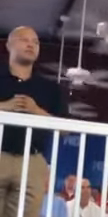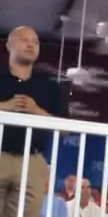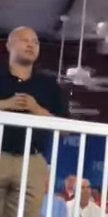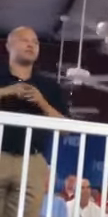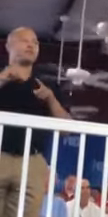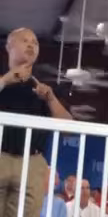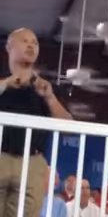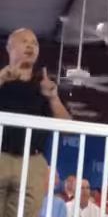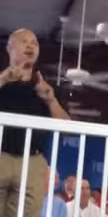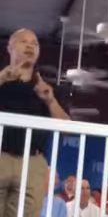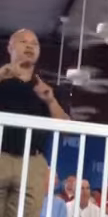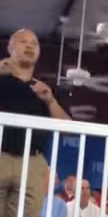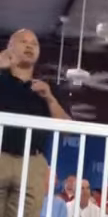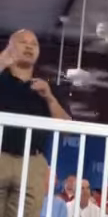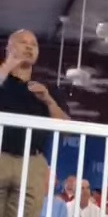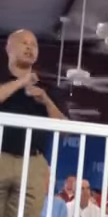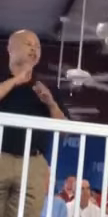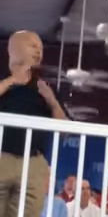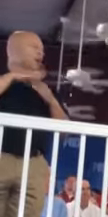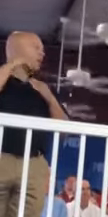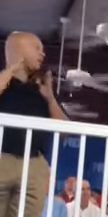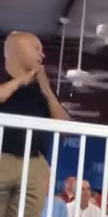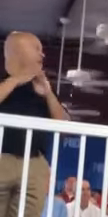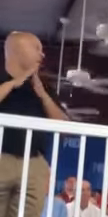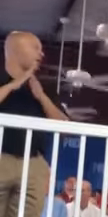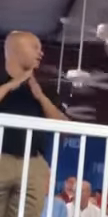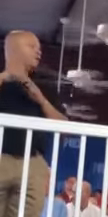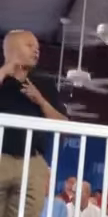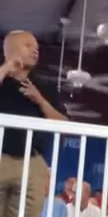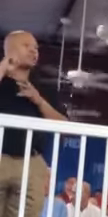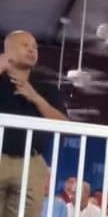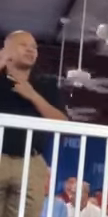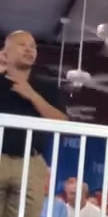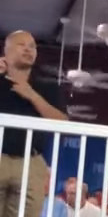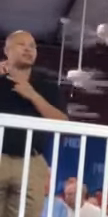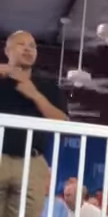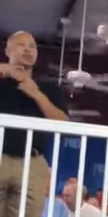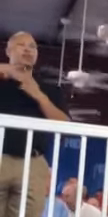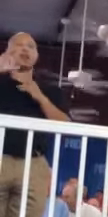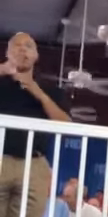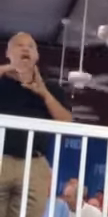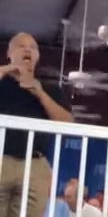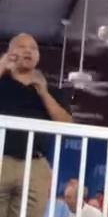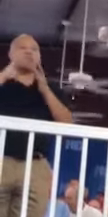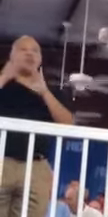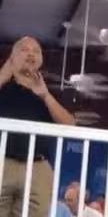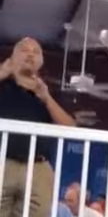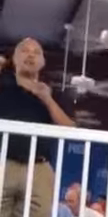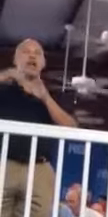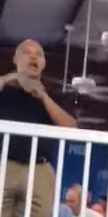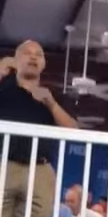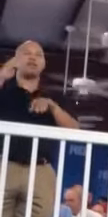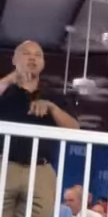The junior is Senator out of town. The senior is Senator out of touch and out of time.